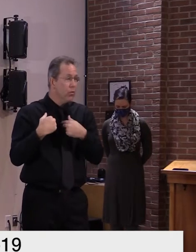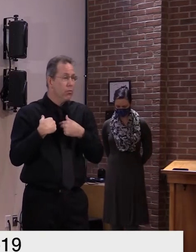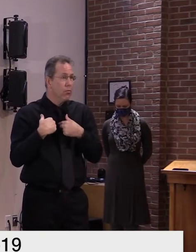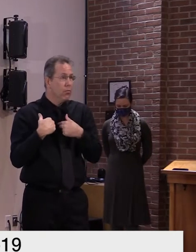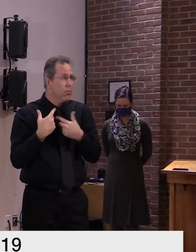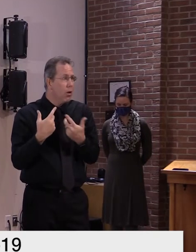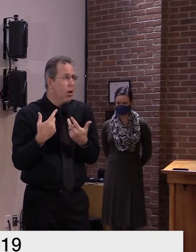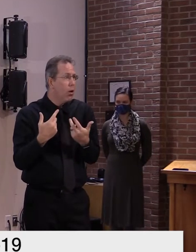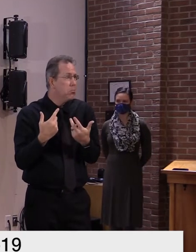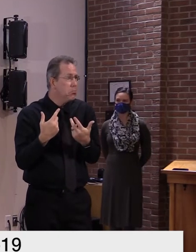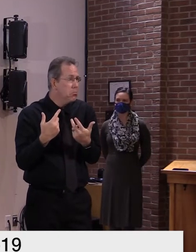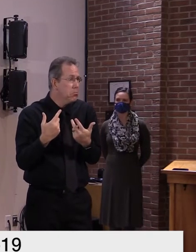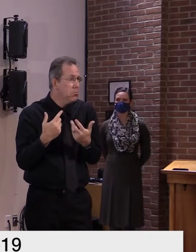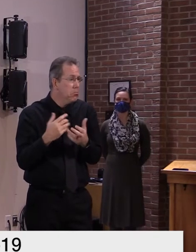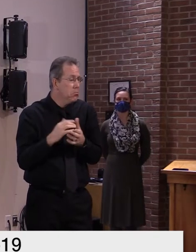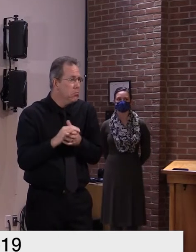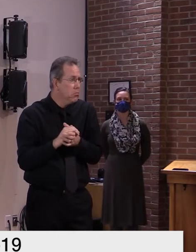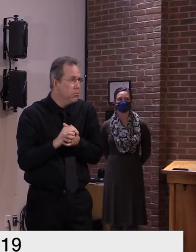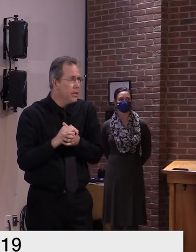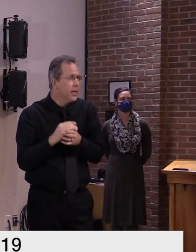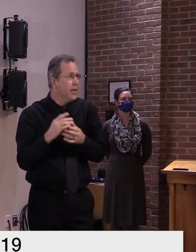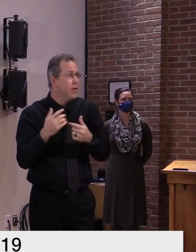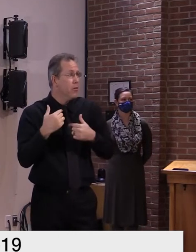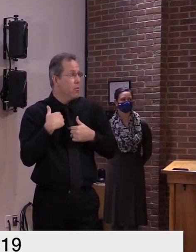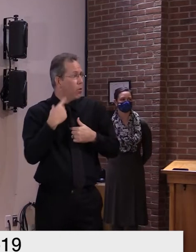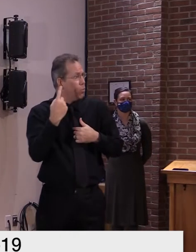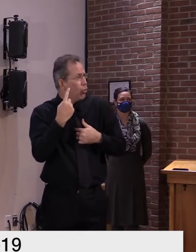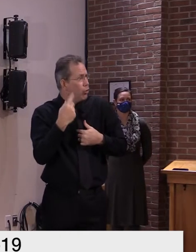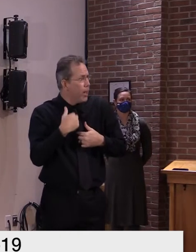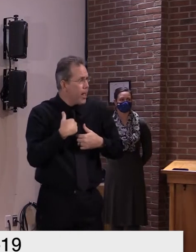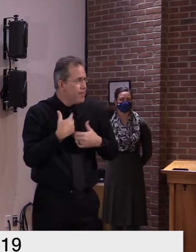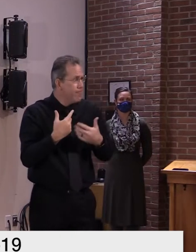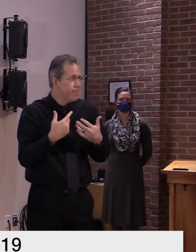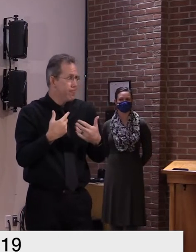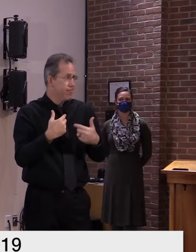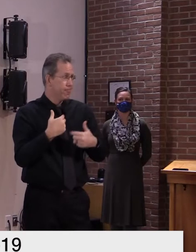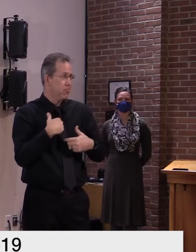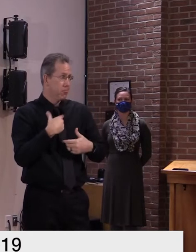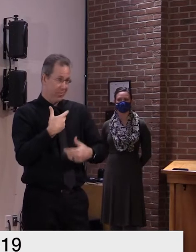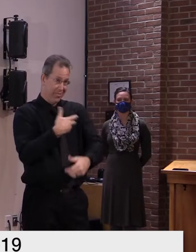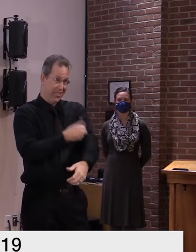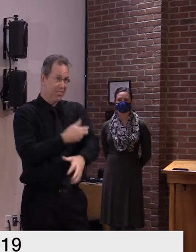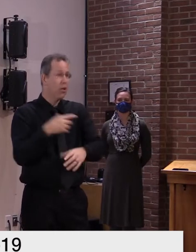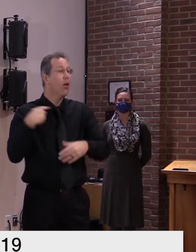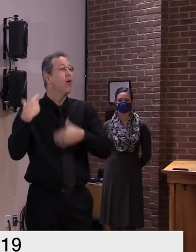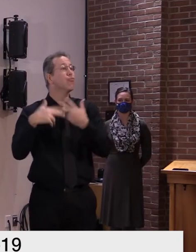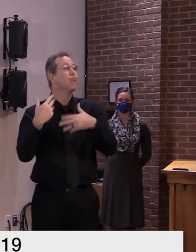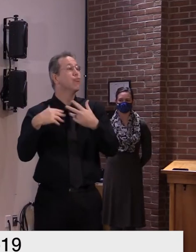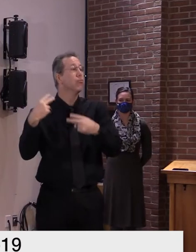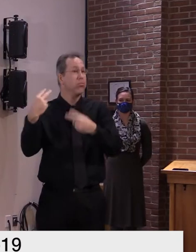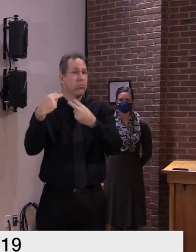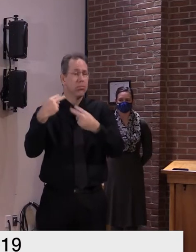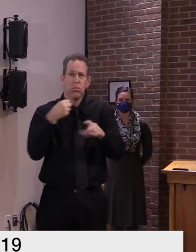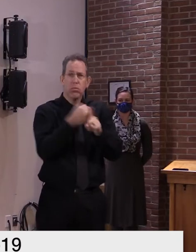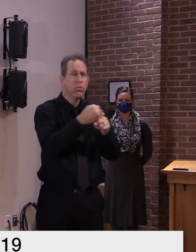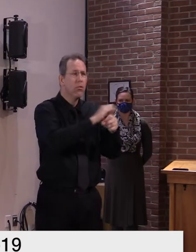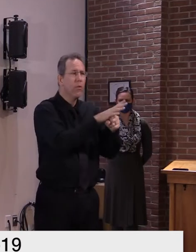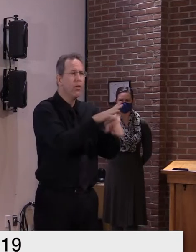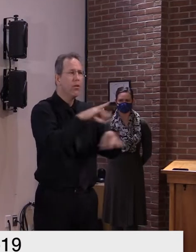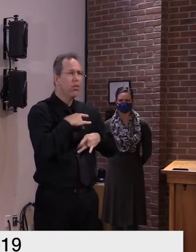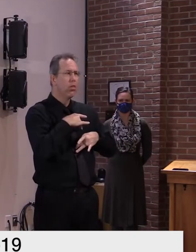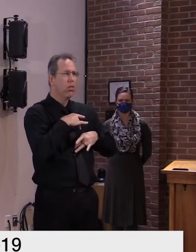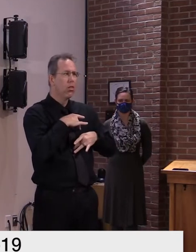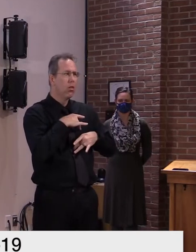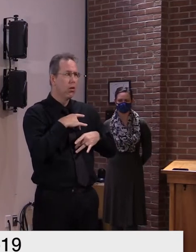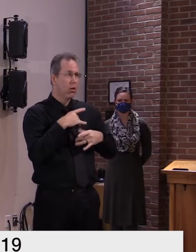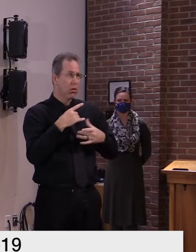have uh you know get the disease um i would assume that would be useful information